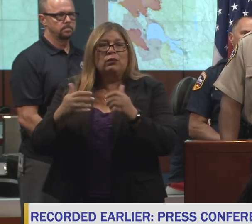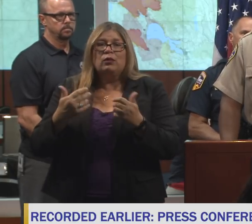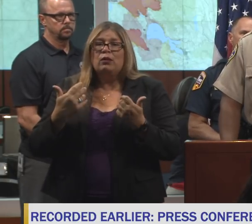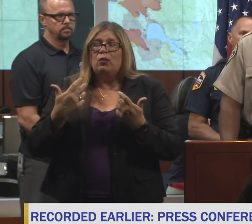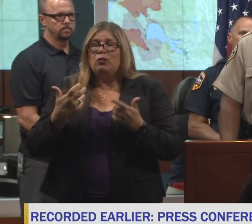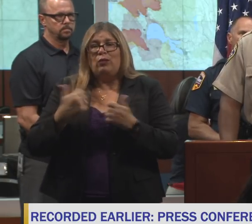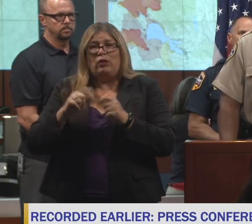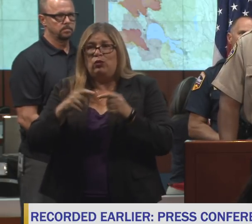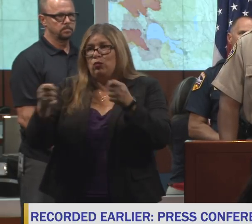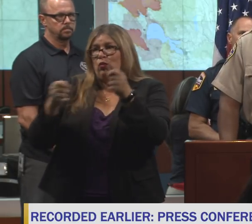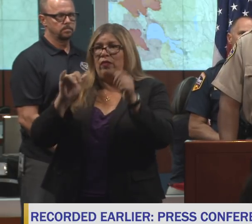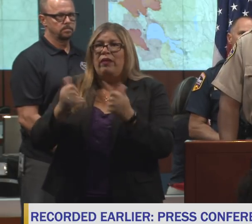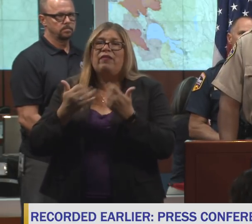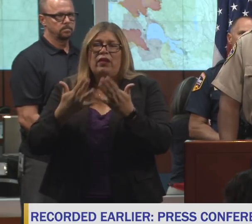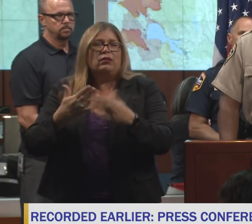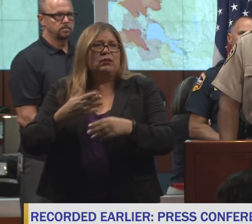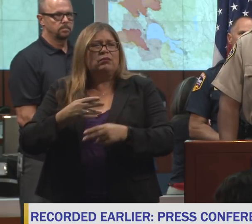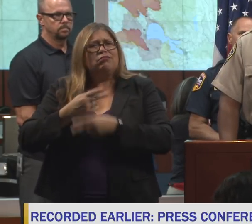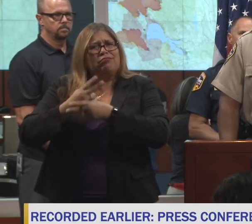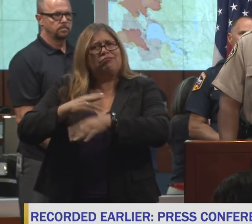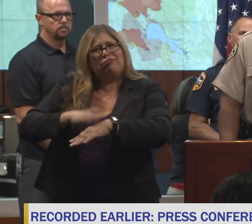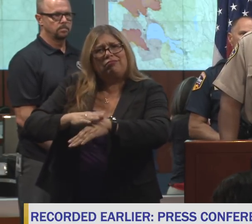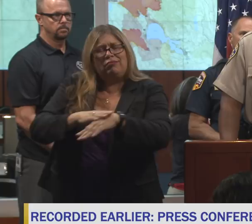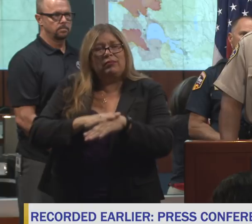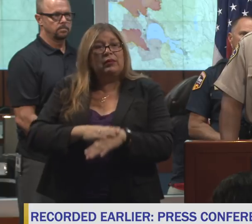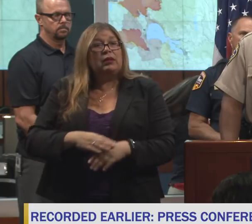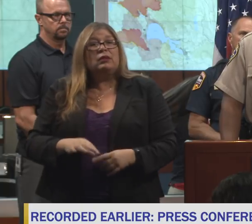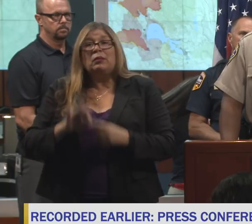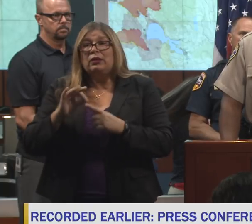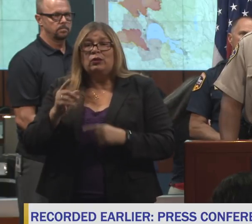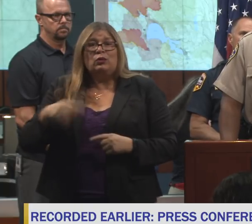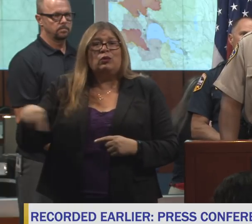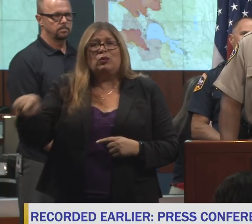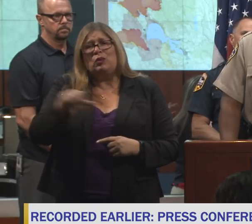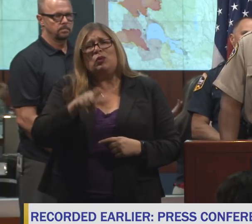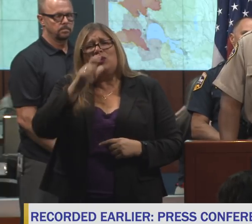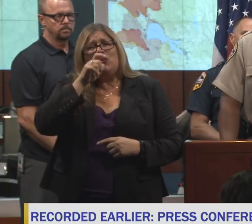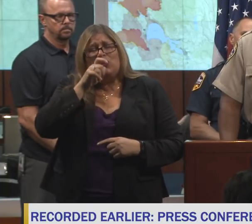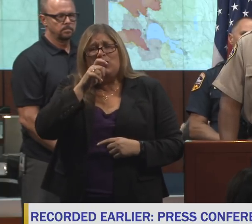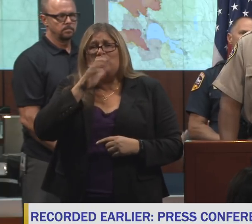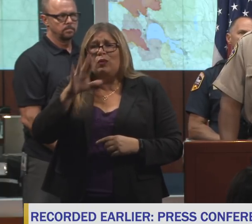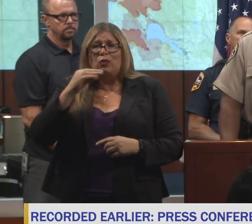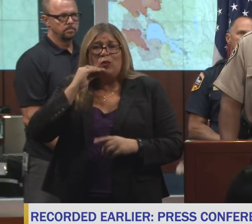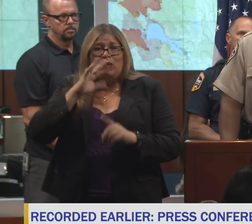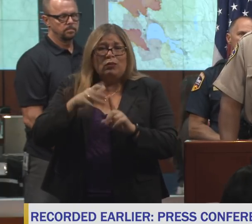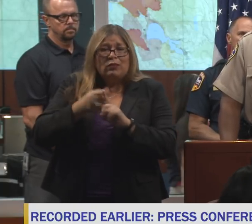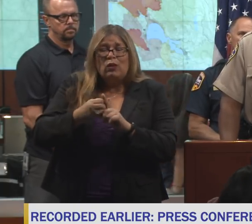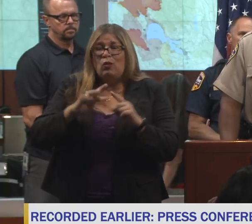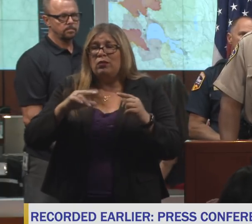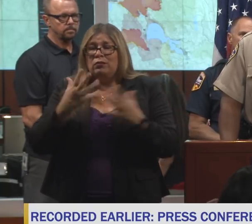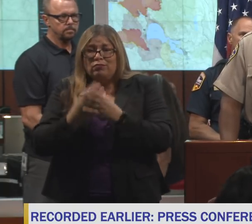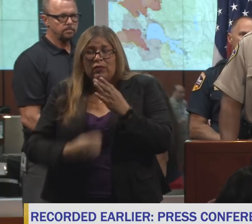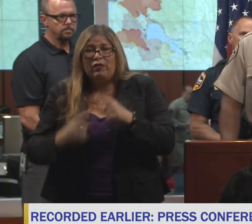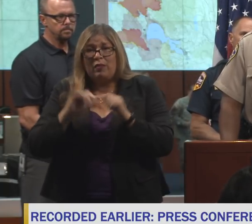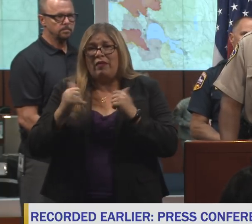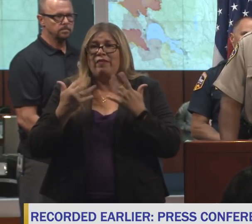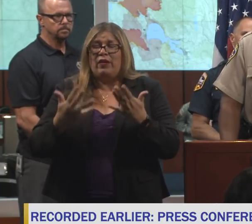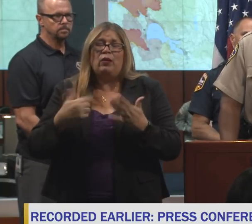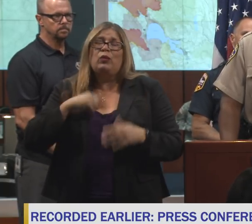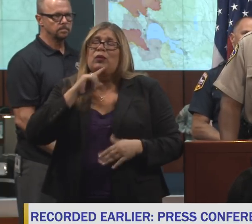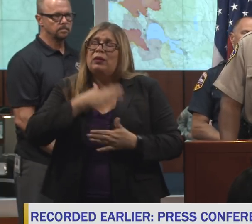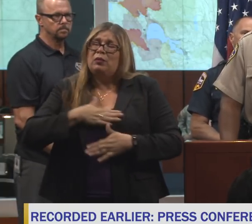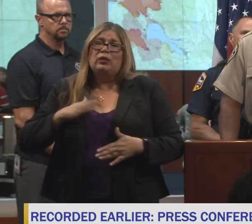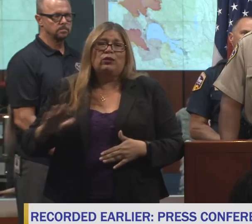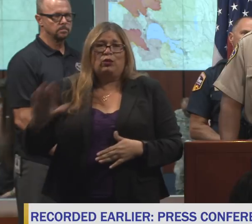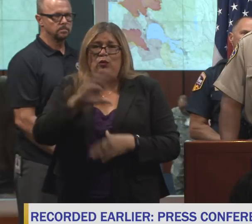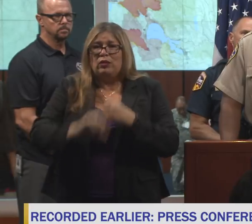mitigate this fire. And to the members of the public who have been impacted by this fire, we very much appreciate your support. We know it's been very difficult